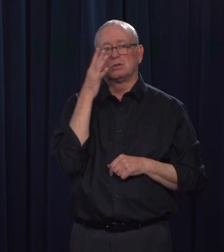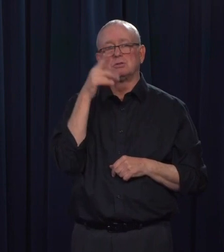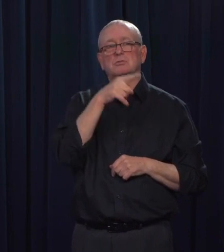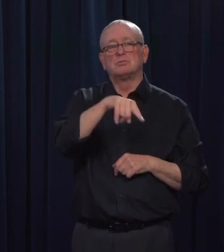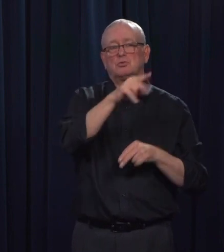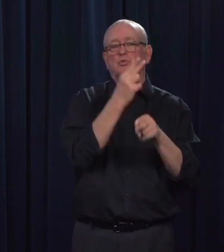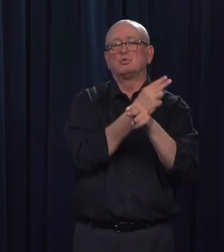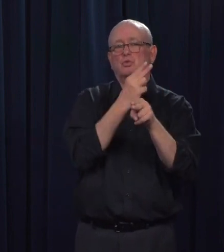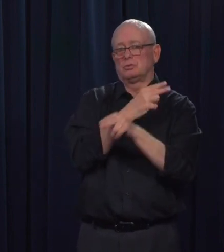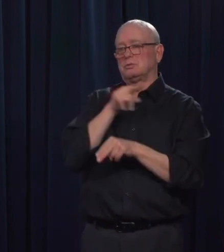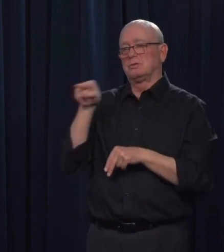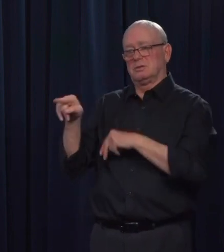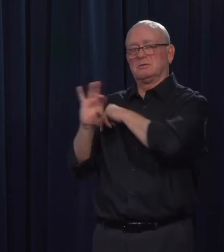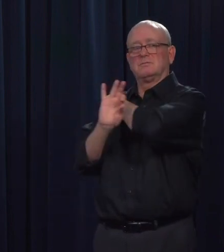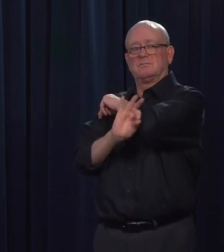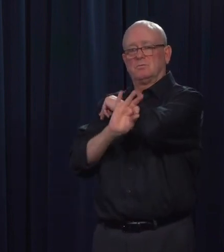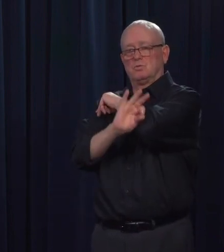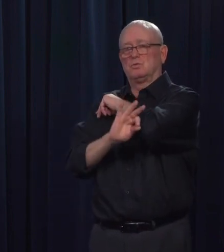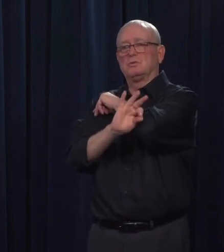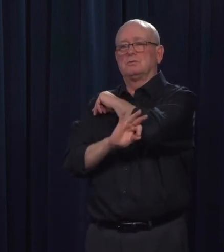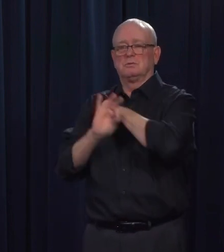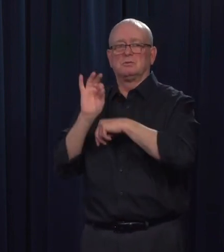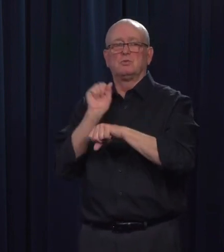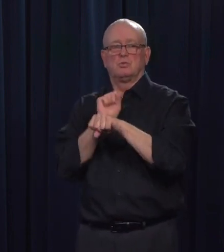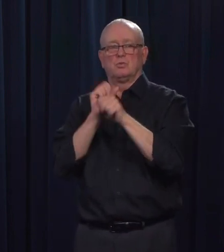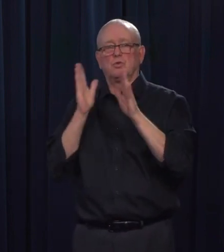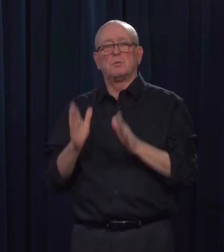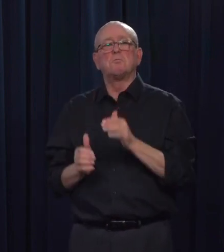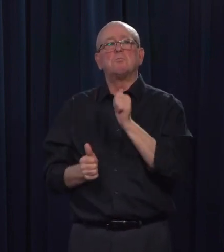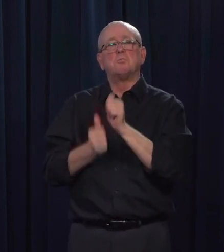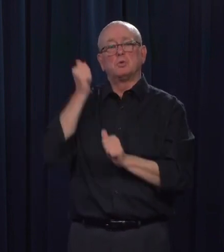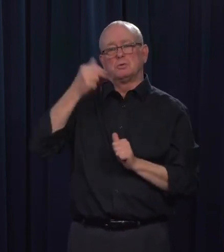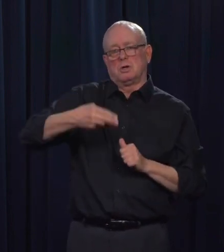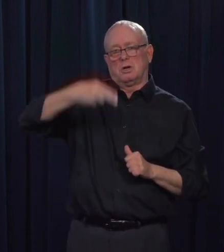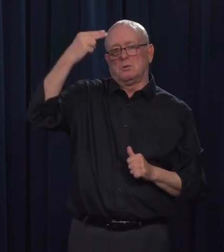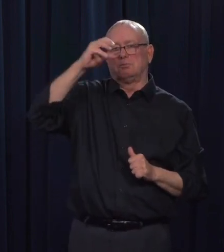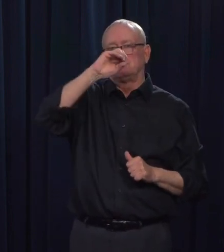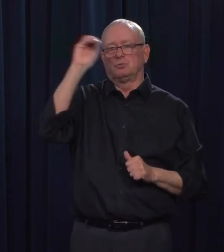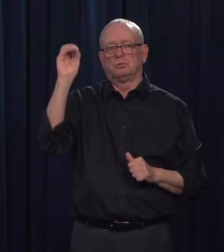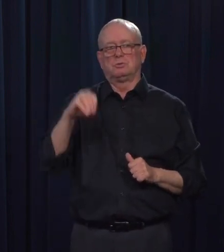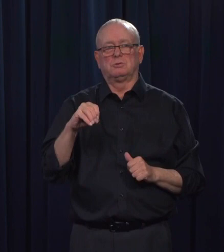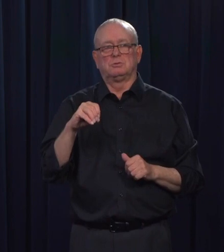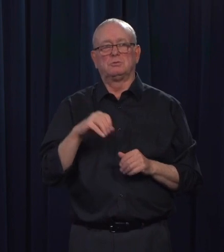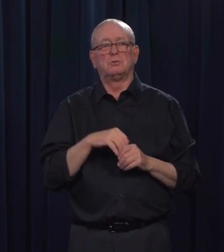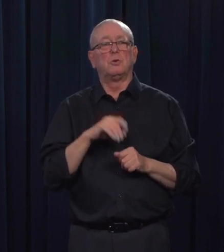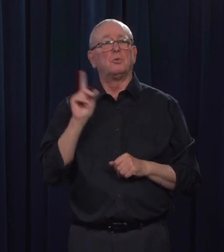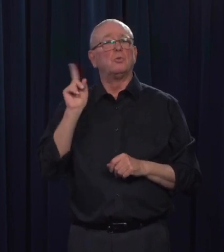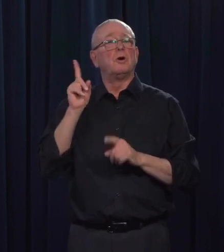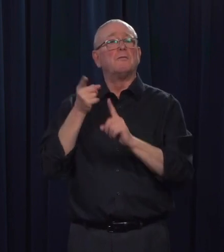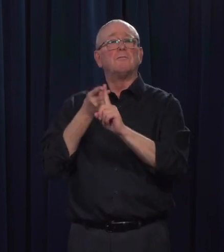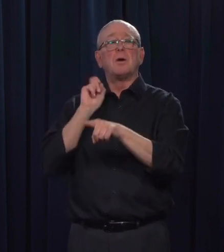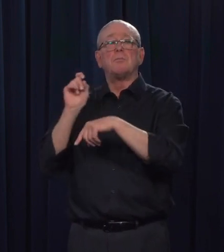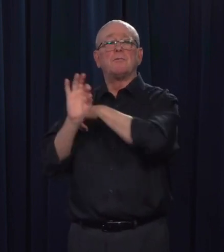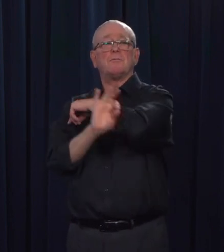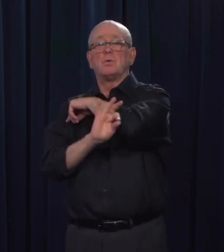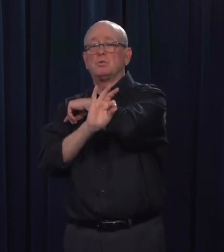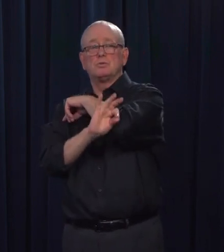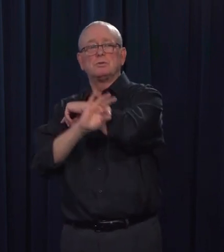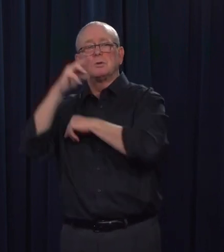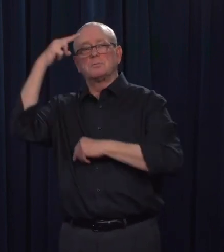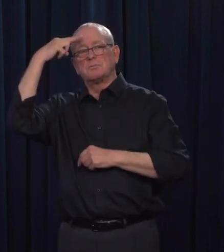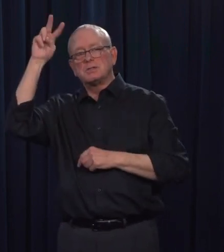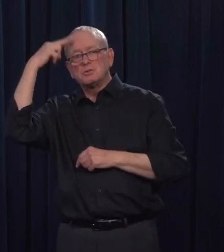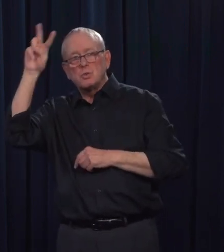country the temporary foreign workers are coming from, mostly it's Mexico and Central America, that they are still allowed to come in.